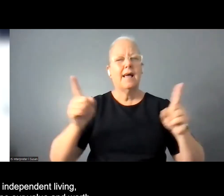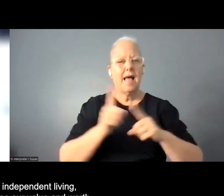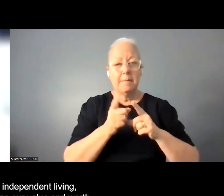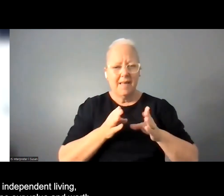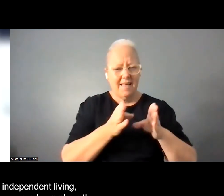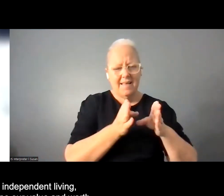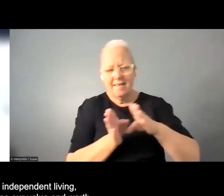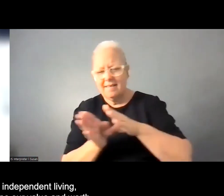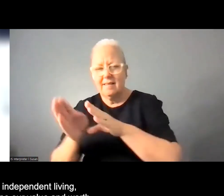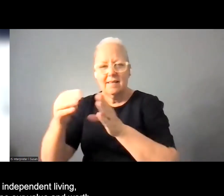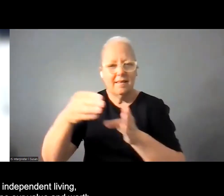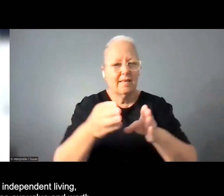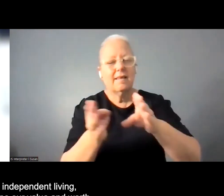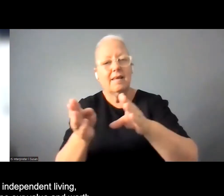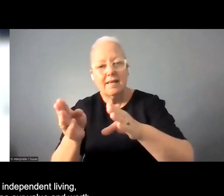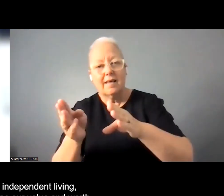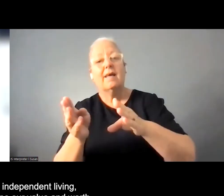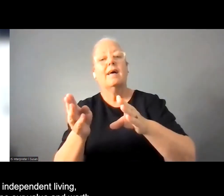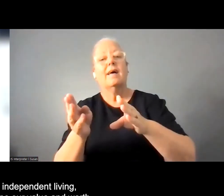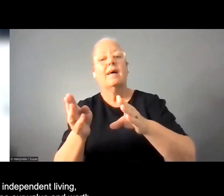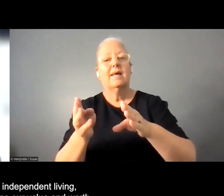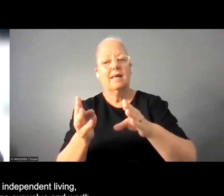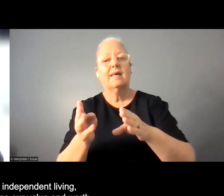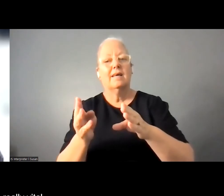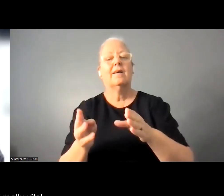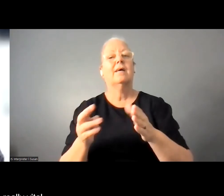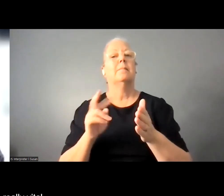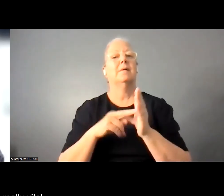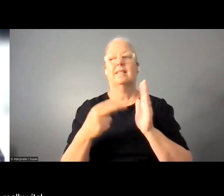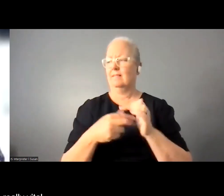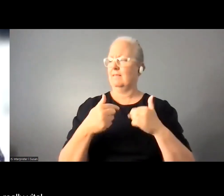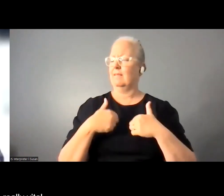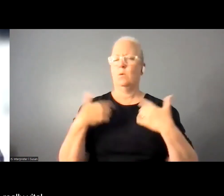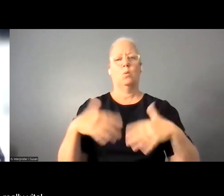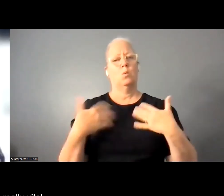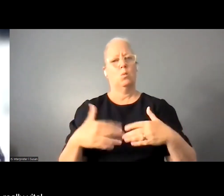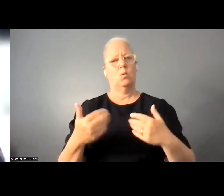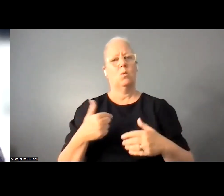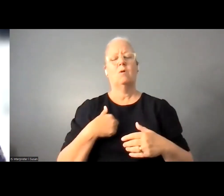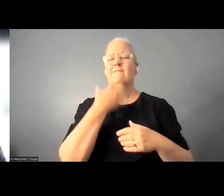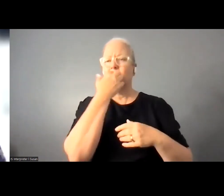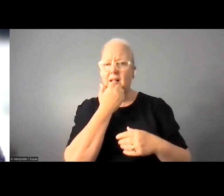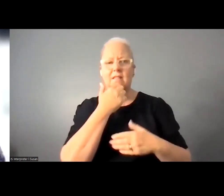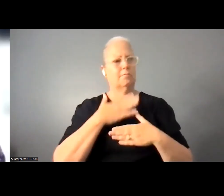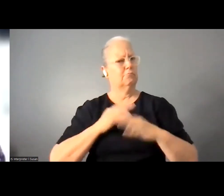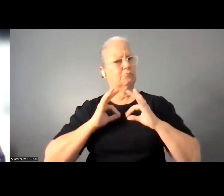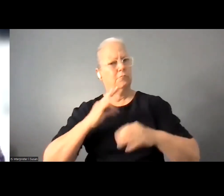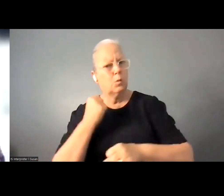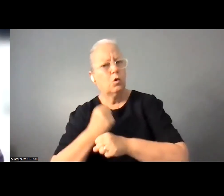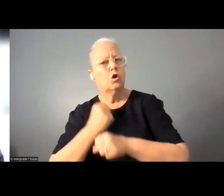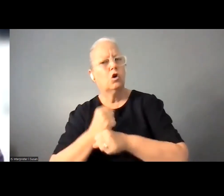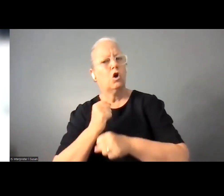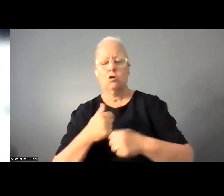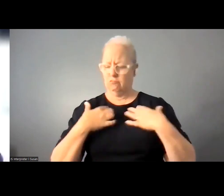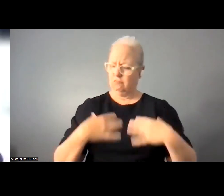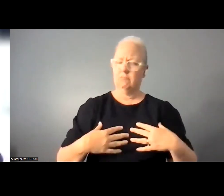independent living in ways that redefine our value and worth is really vital um and so i think this